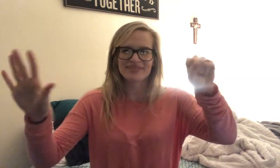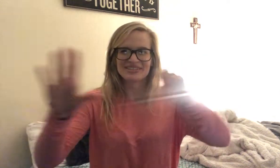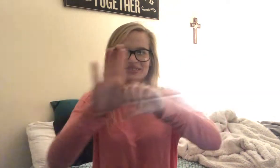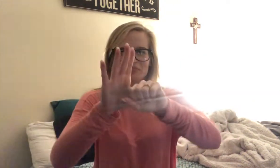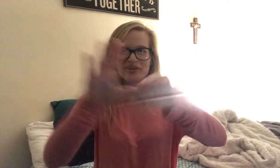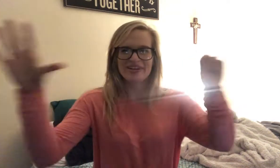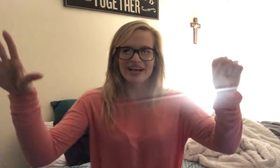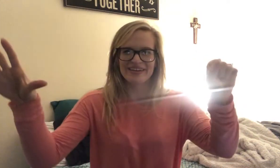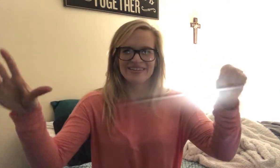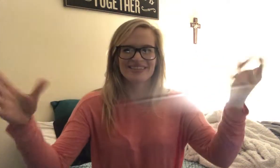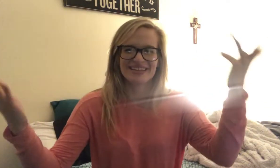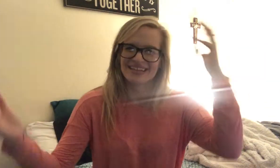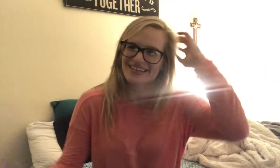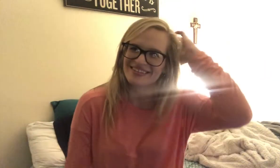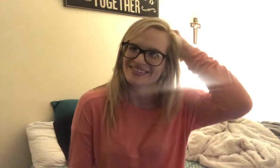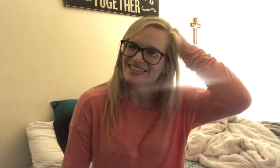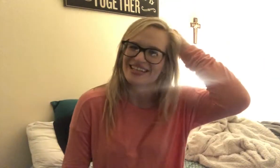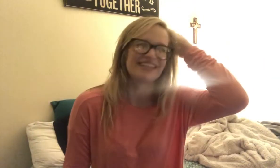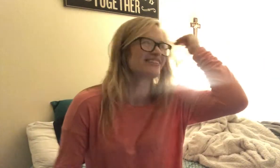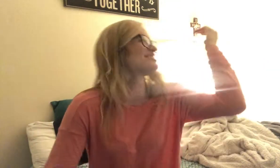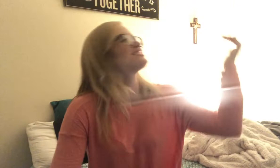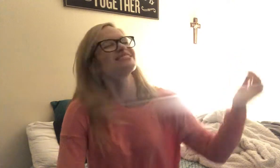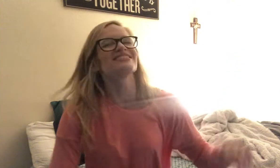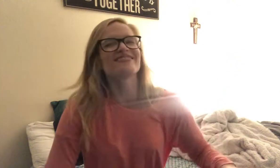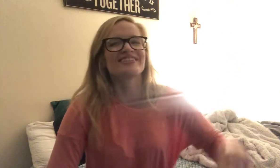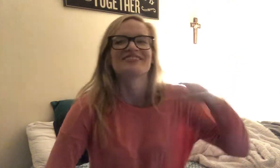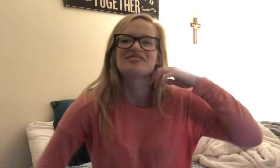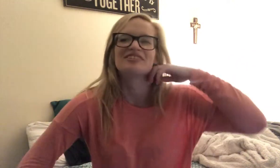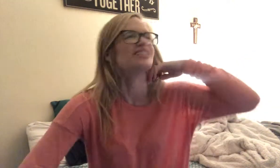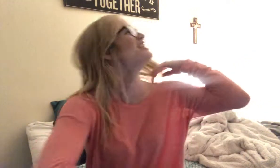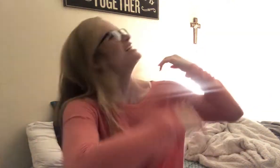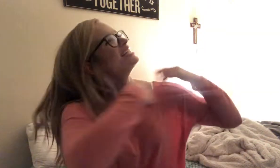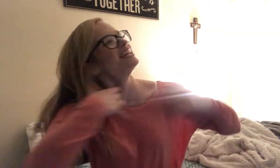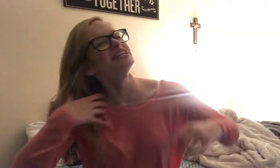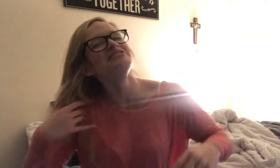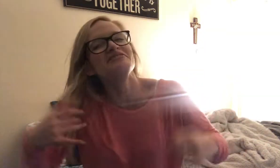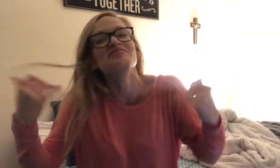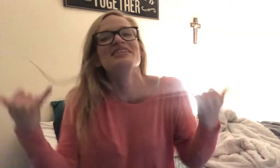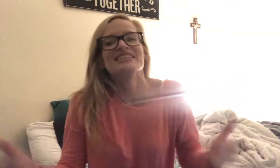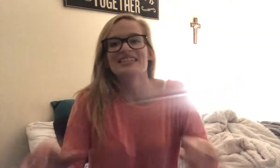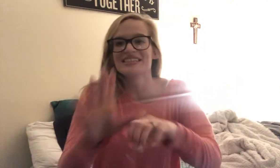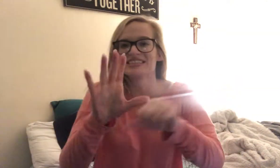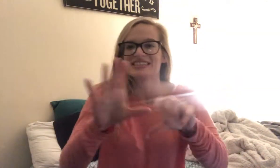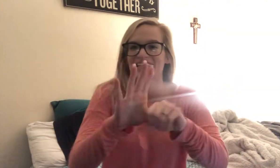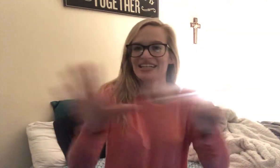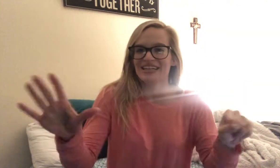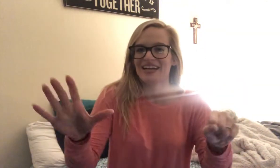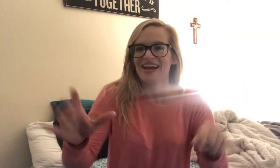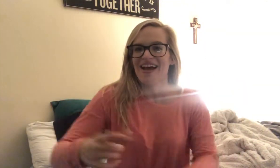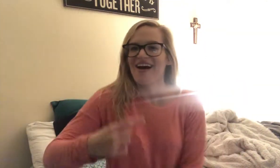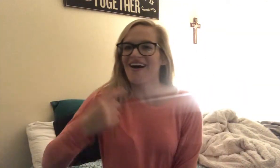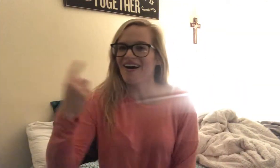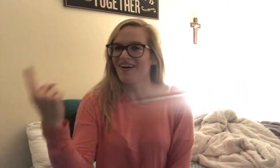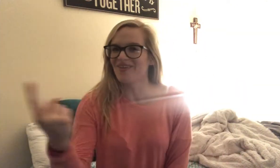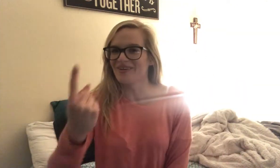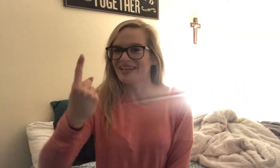Just pull it out of there. Oh god. This is so uncomfortable. This shit. Always.